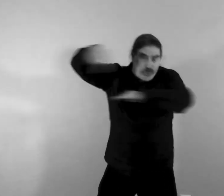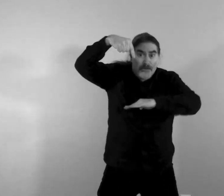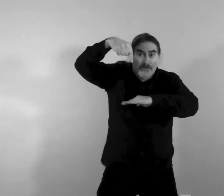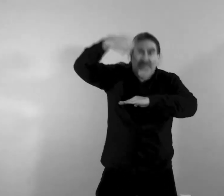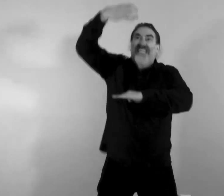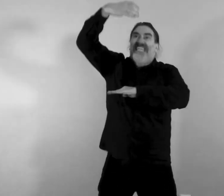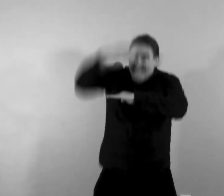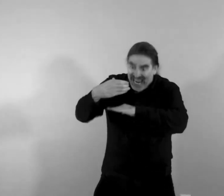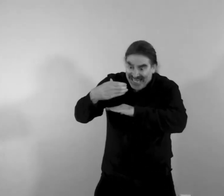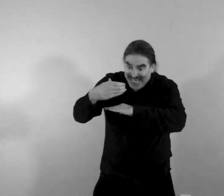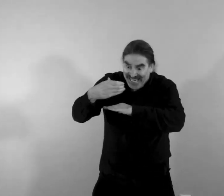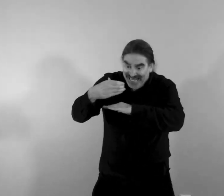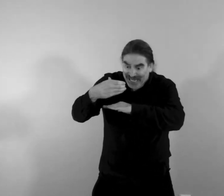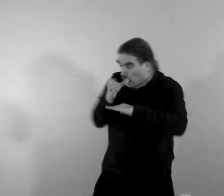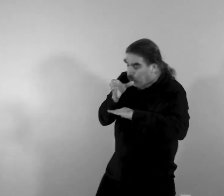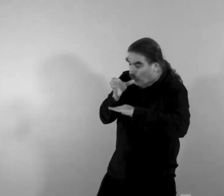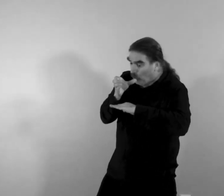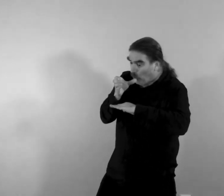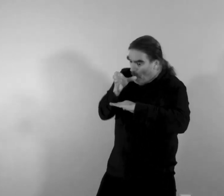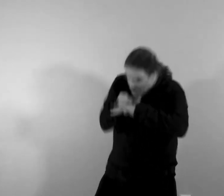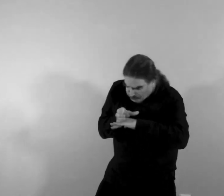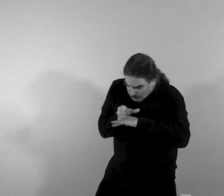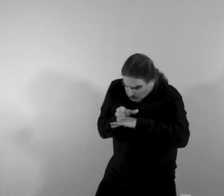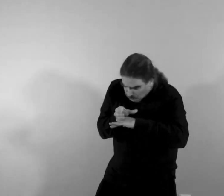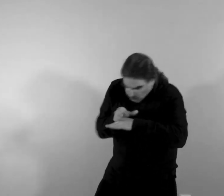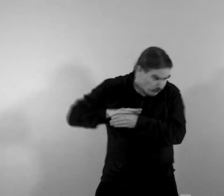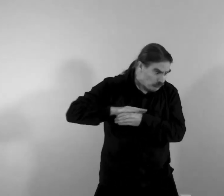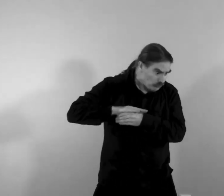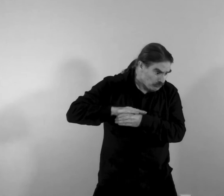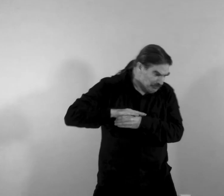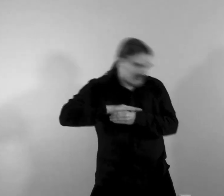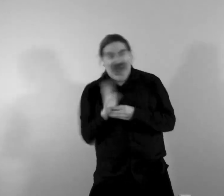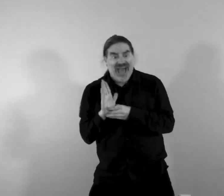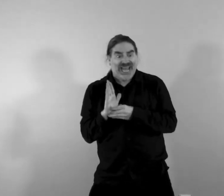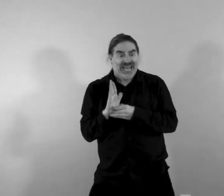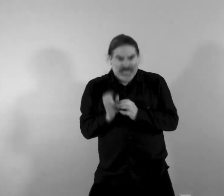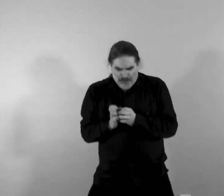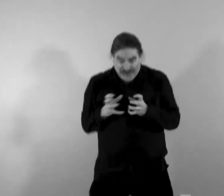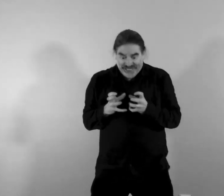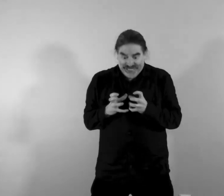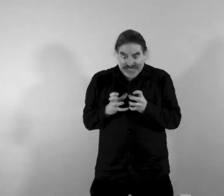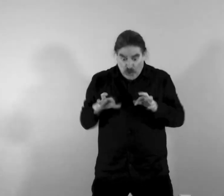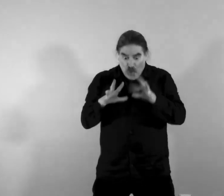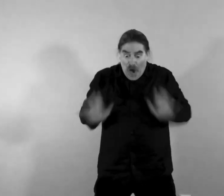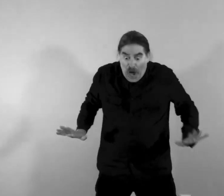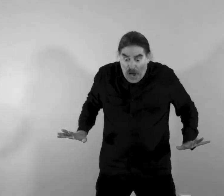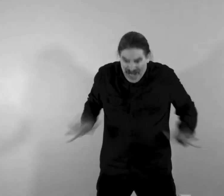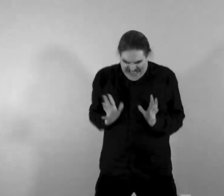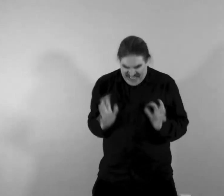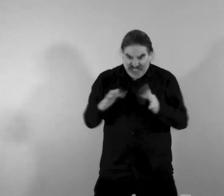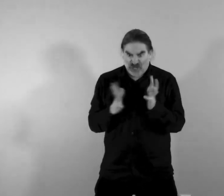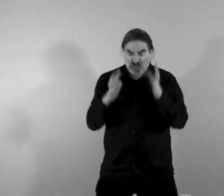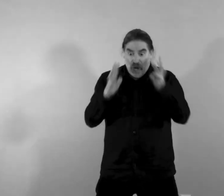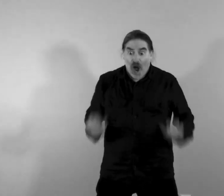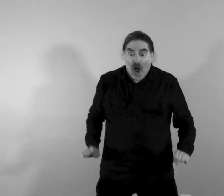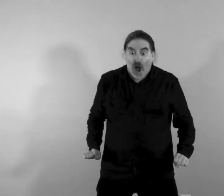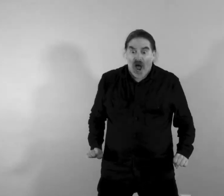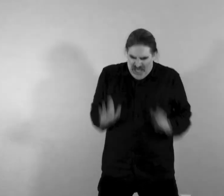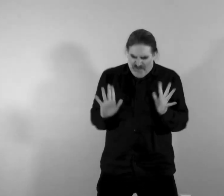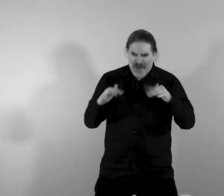towards the canister opens smoke rising rising